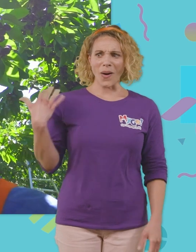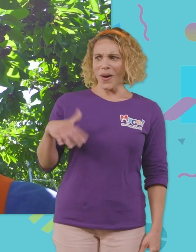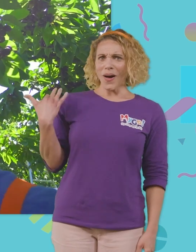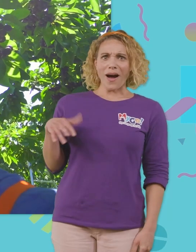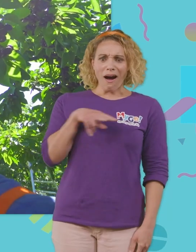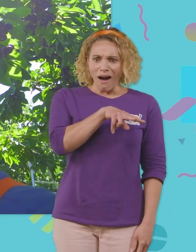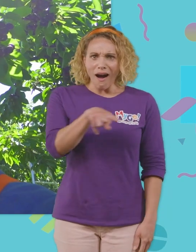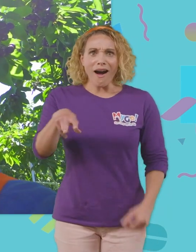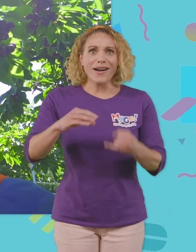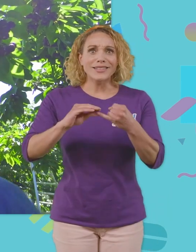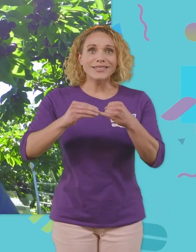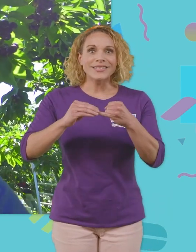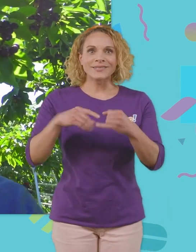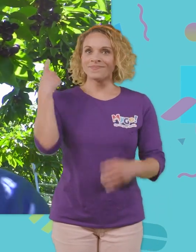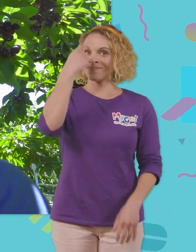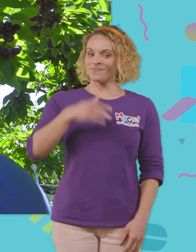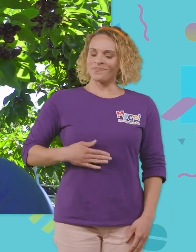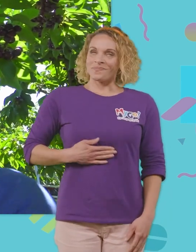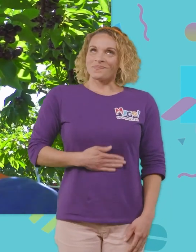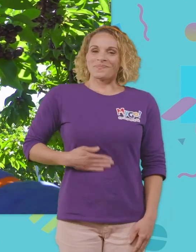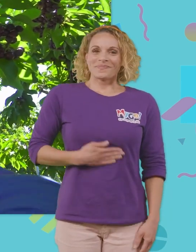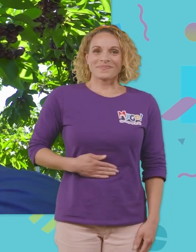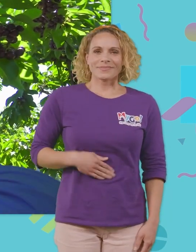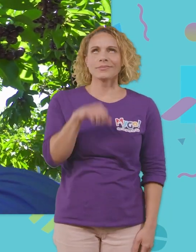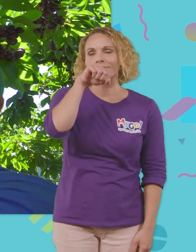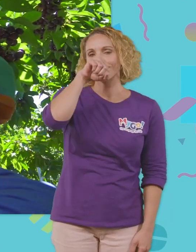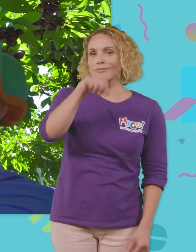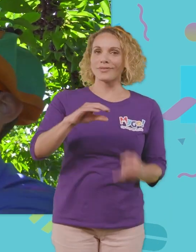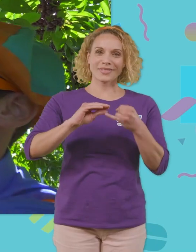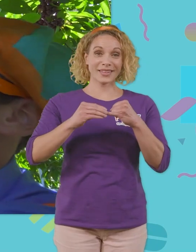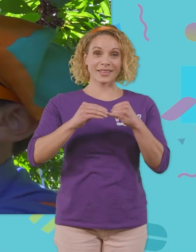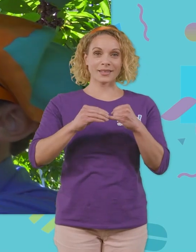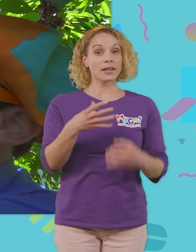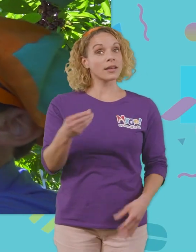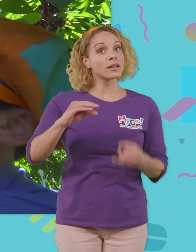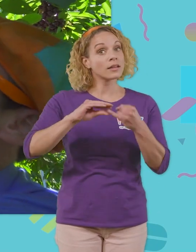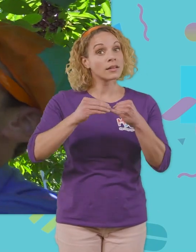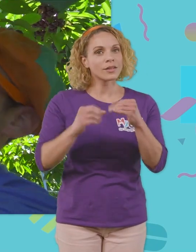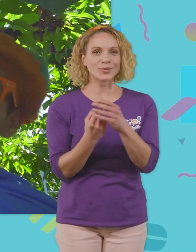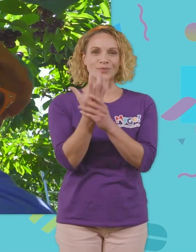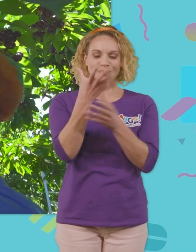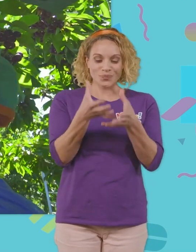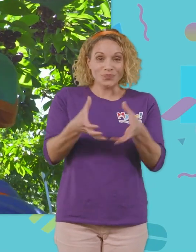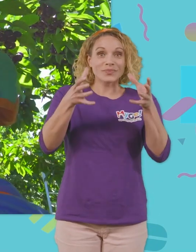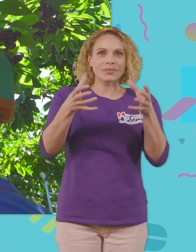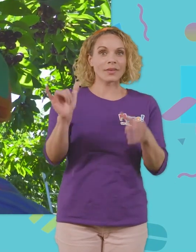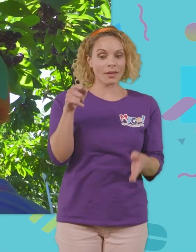Look at the cherries. They look so yummy. I love cherries. And cherries grow in clusters like these.